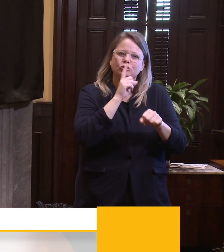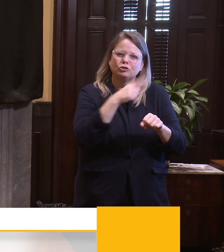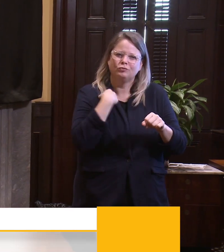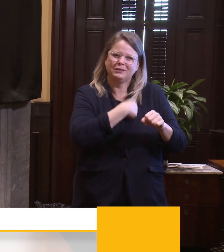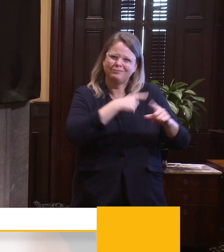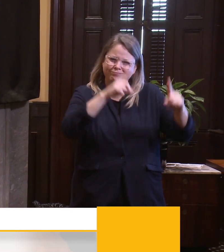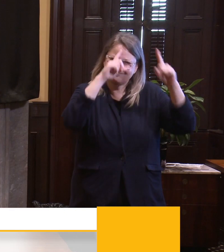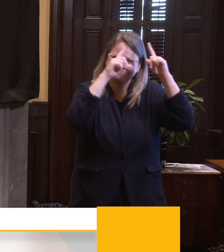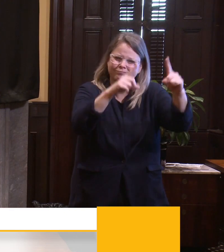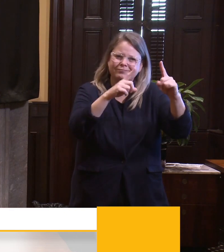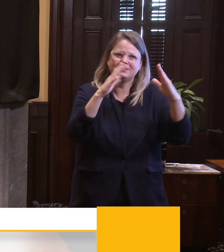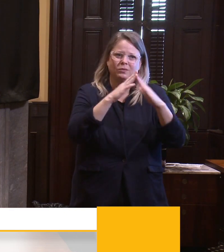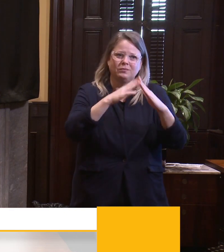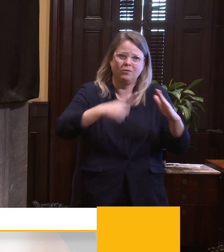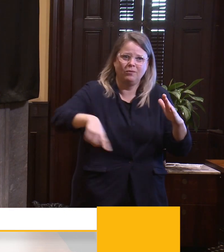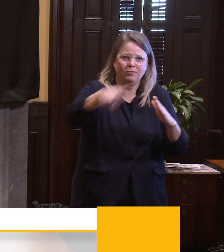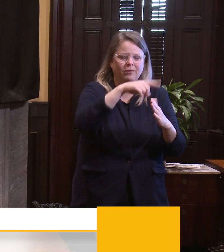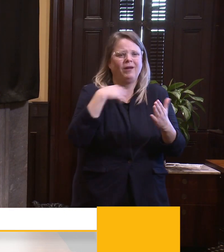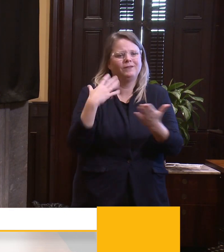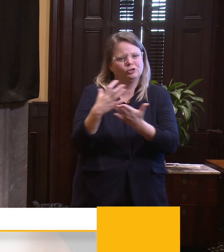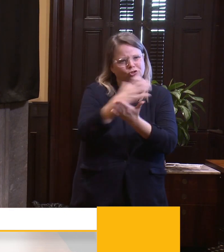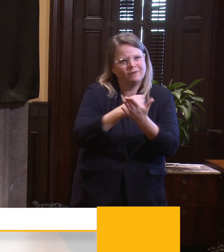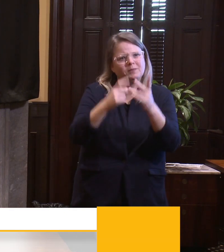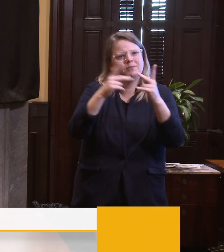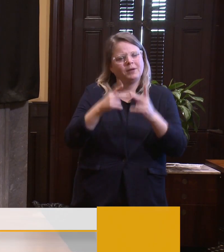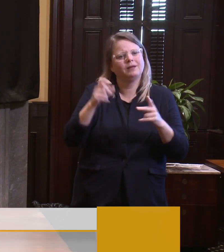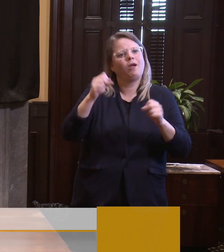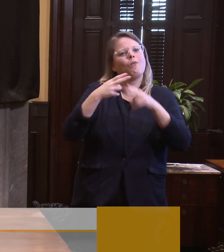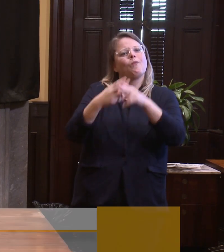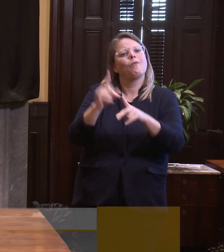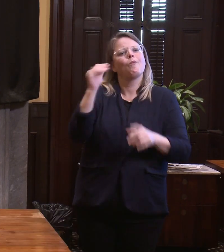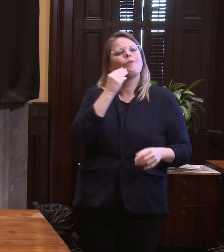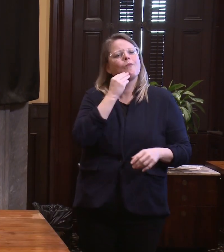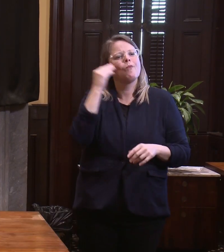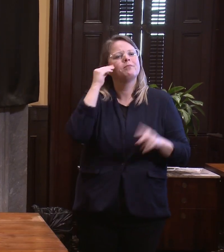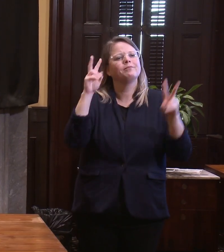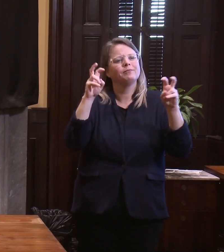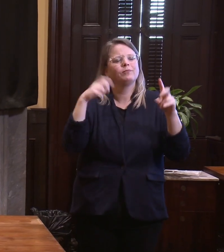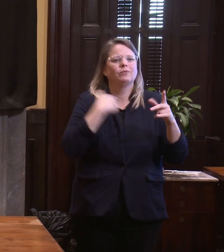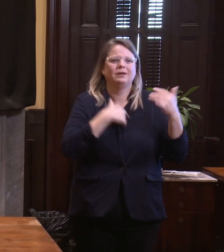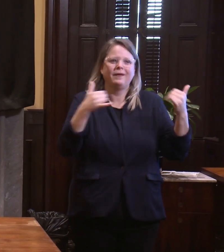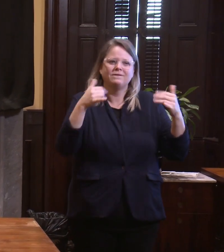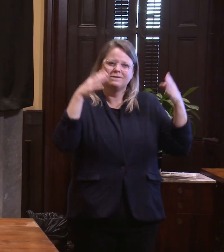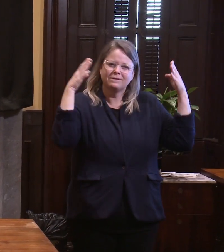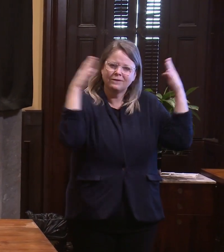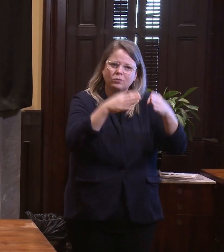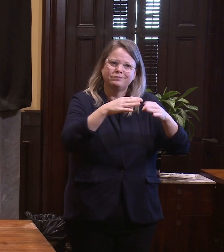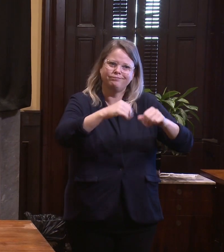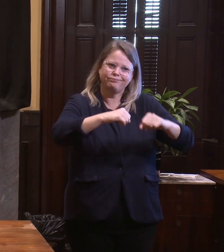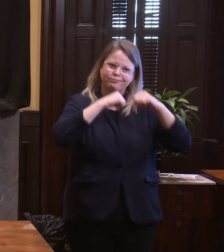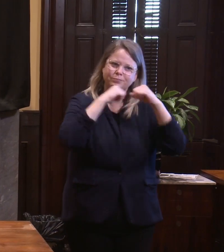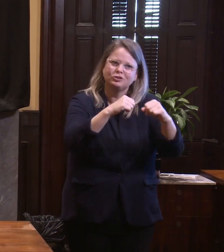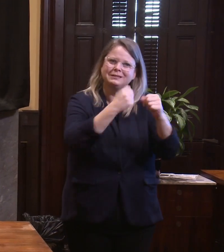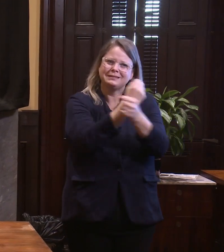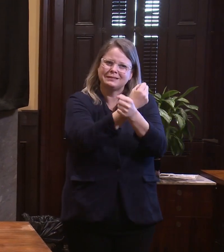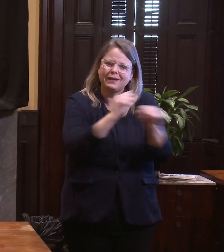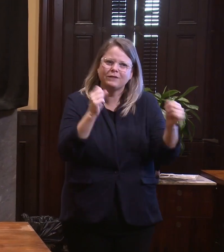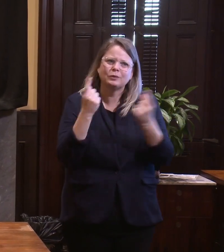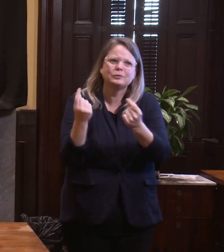place to call home, our attention must now turn to the critically important safety measures that we must take to respond to our current